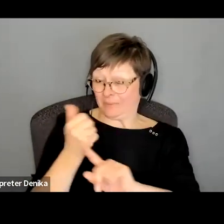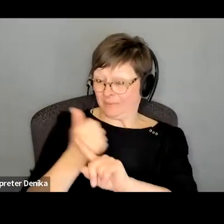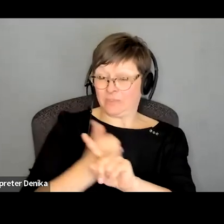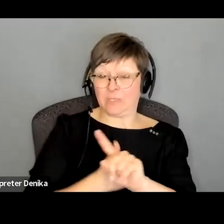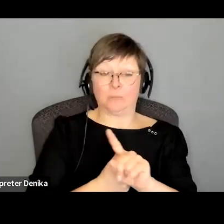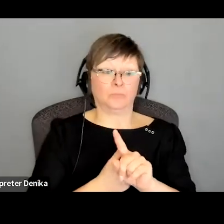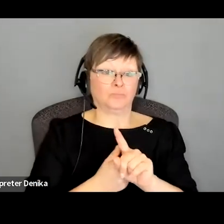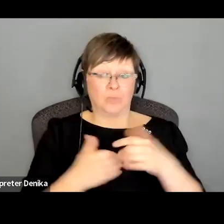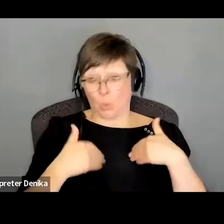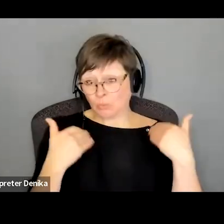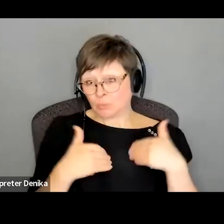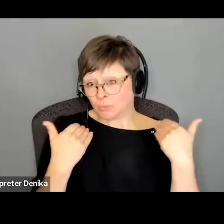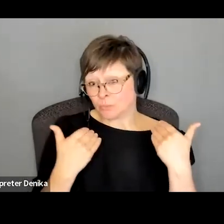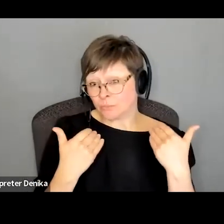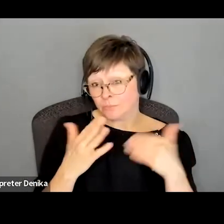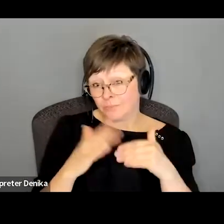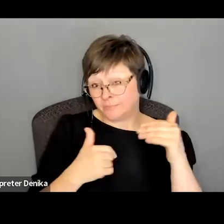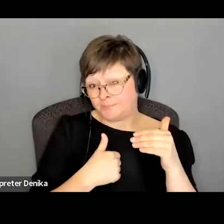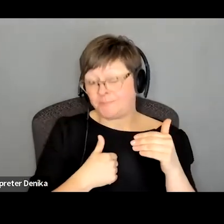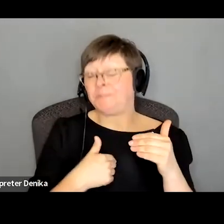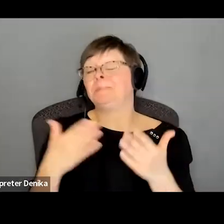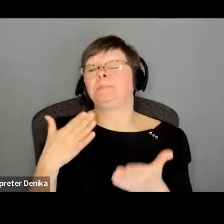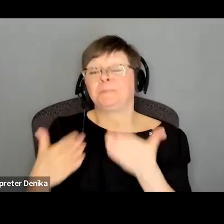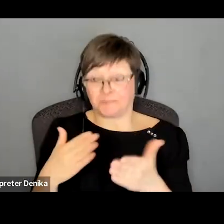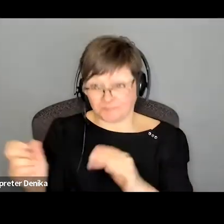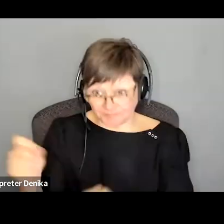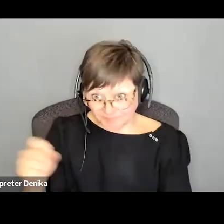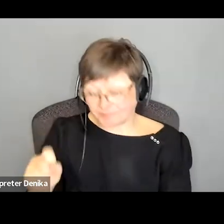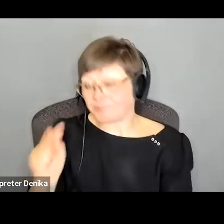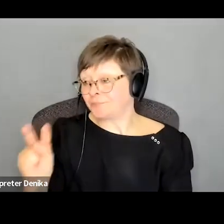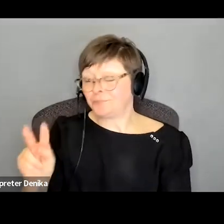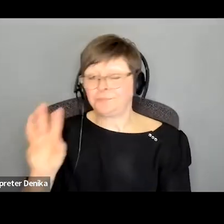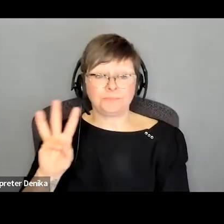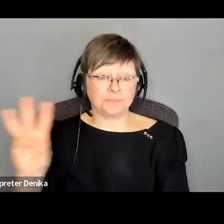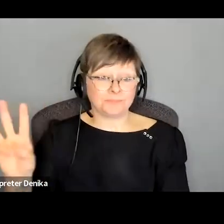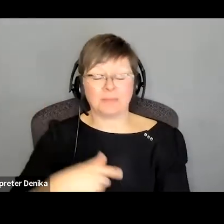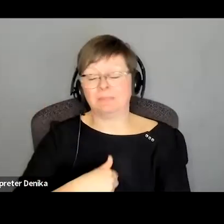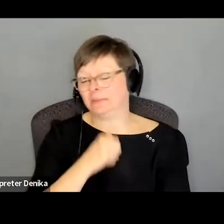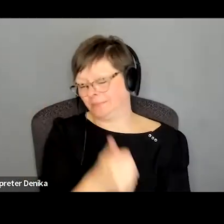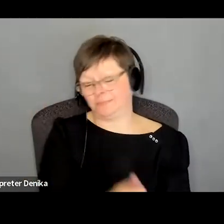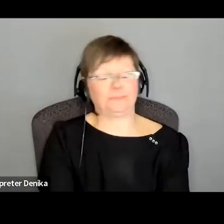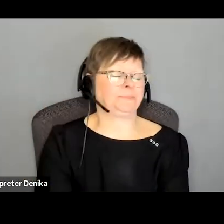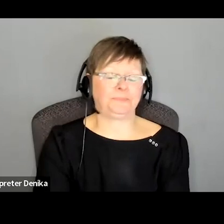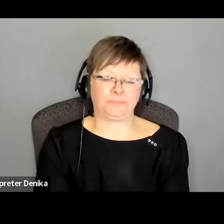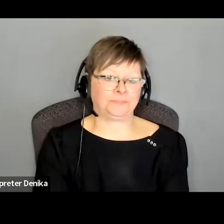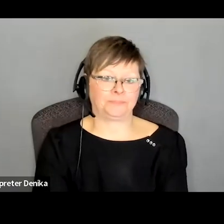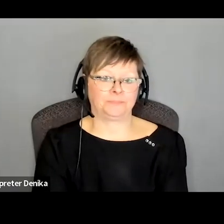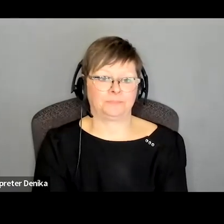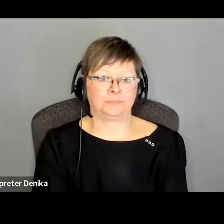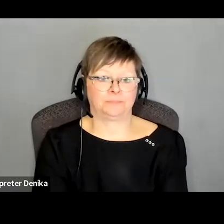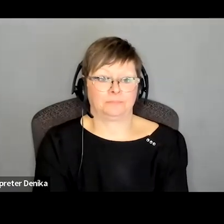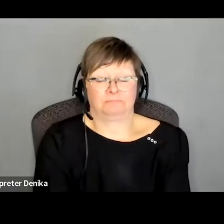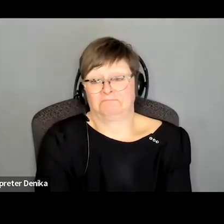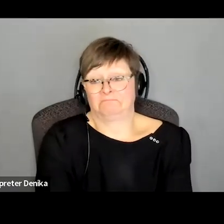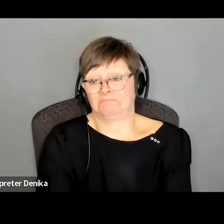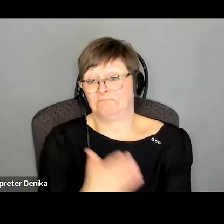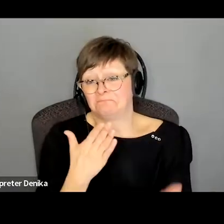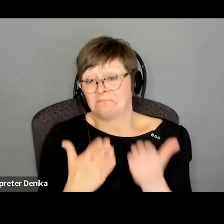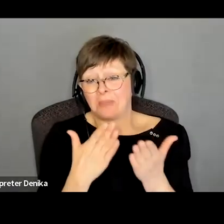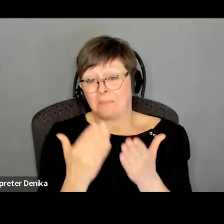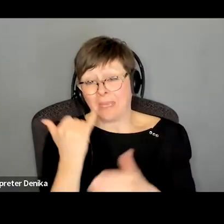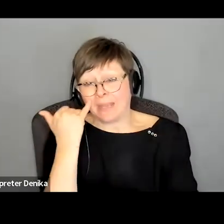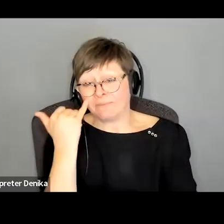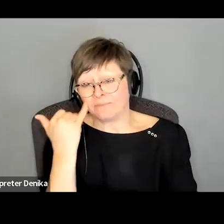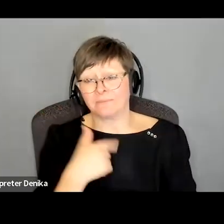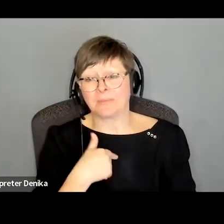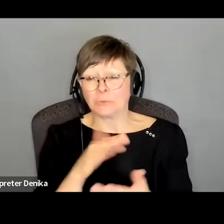more into that might but i don't i i mean maybe if i was doing a i don't know